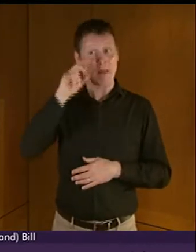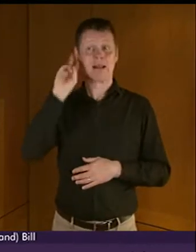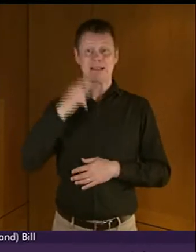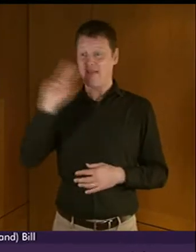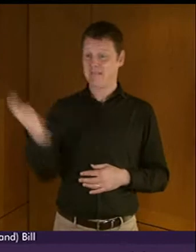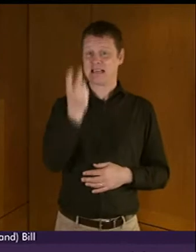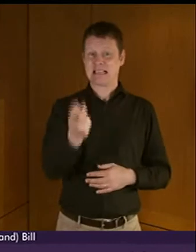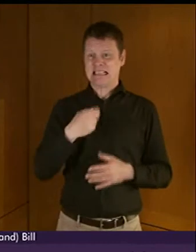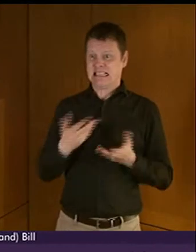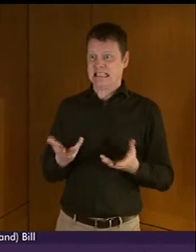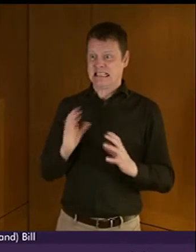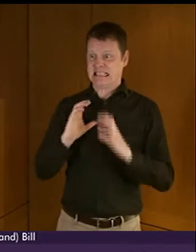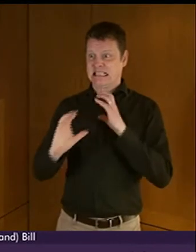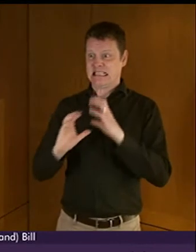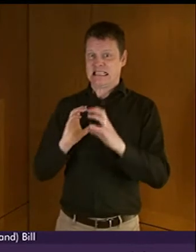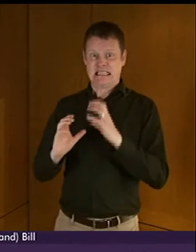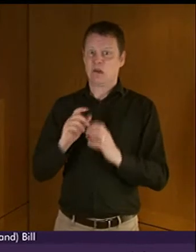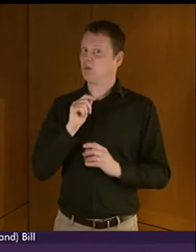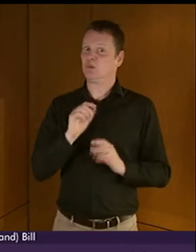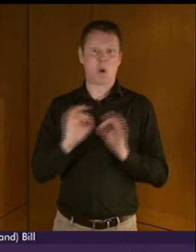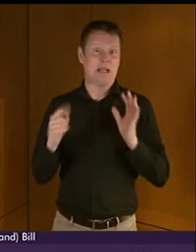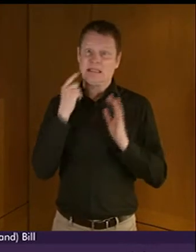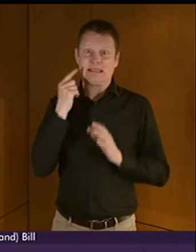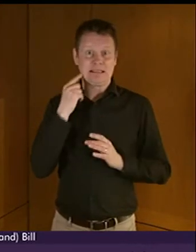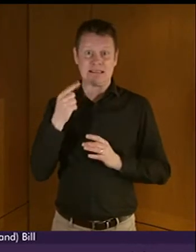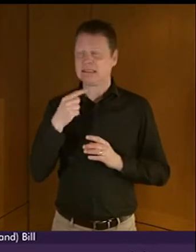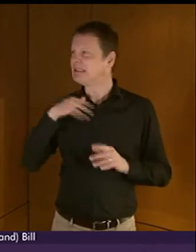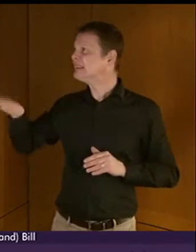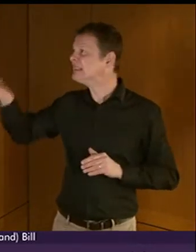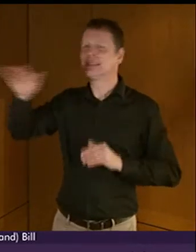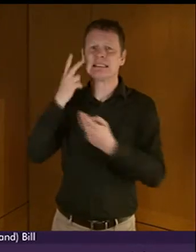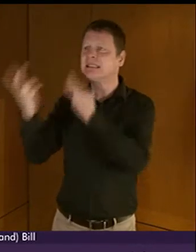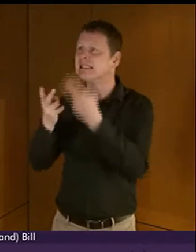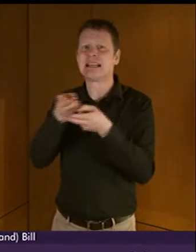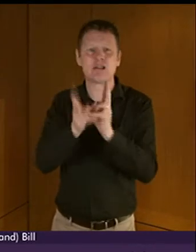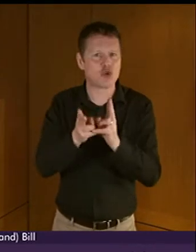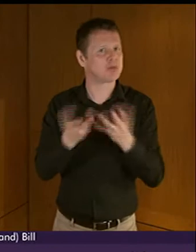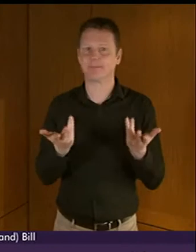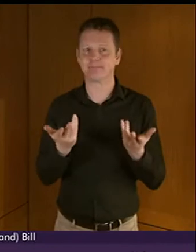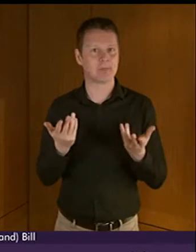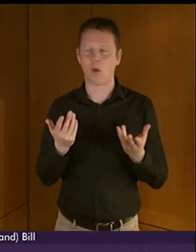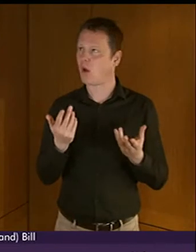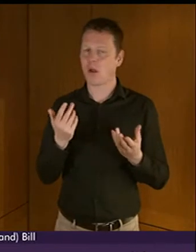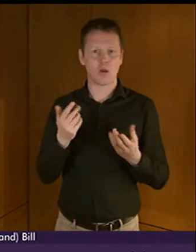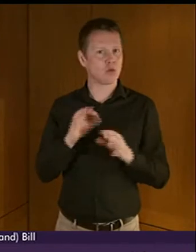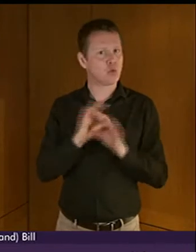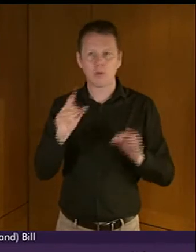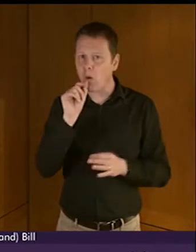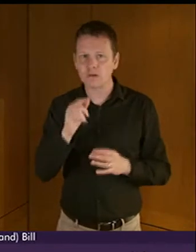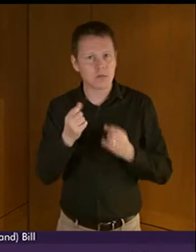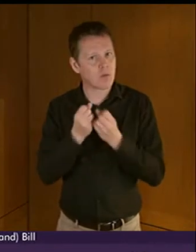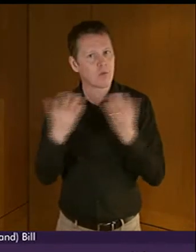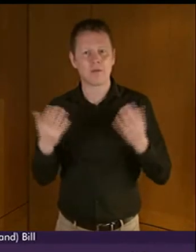And being able to obtain a BSL communicator or interpreter wasn't always possible. 77